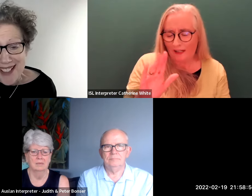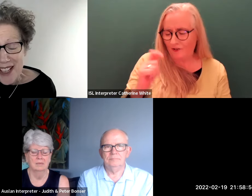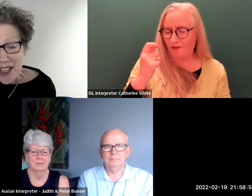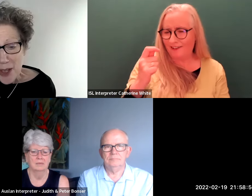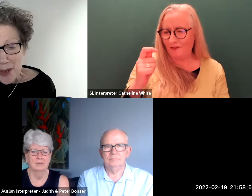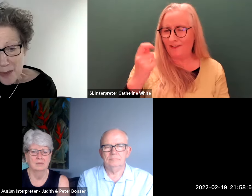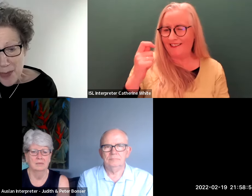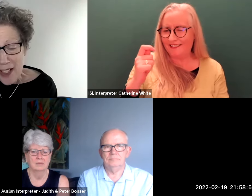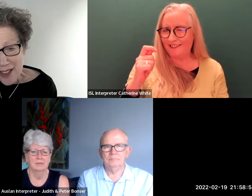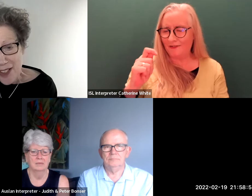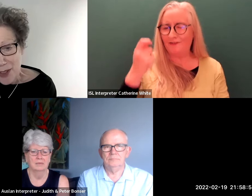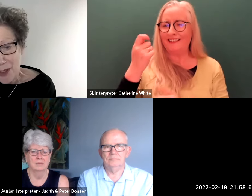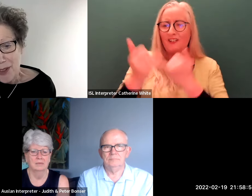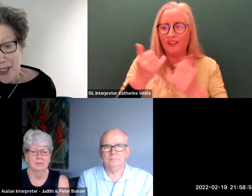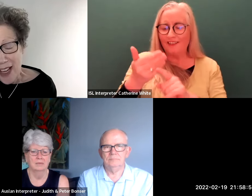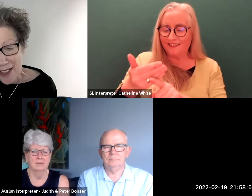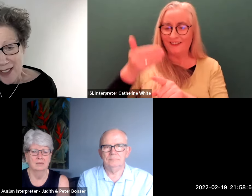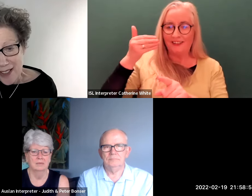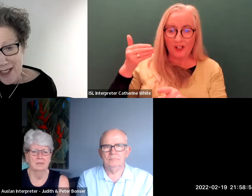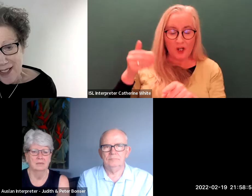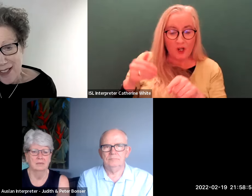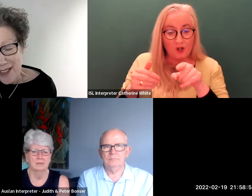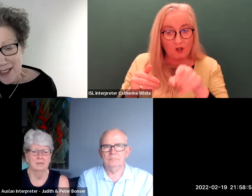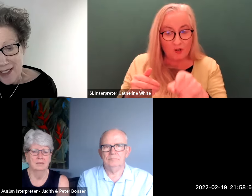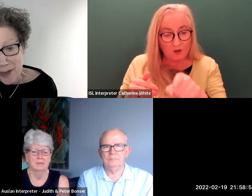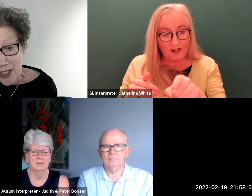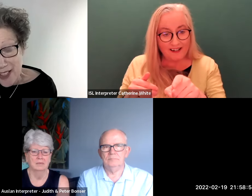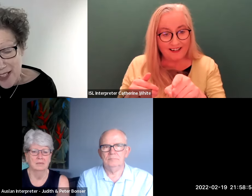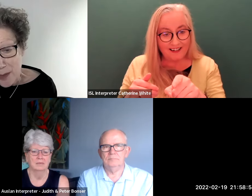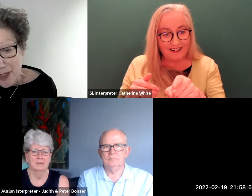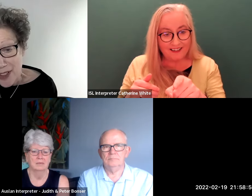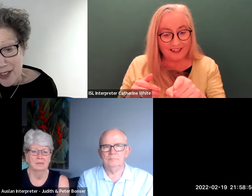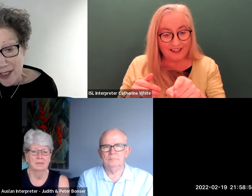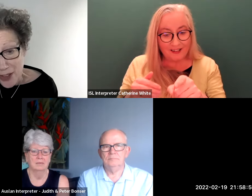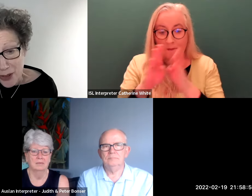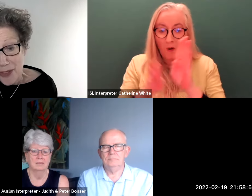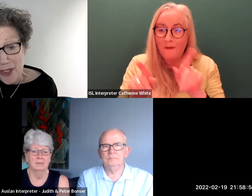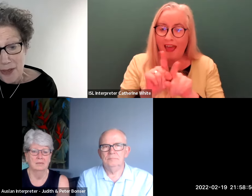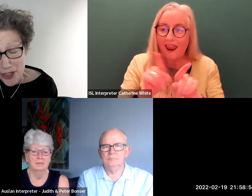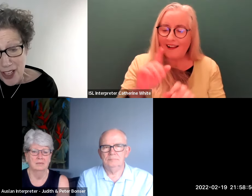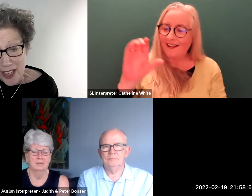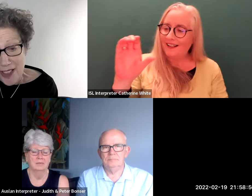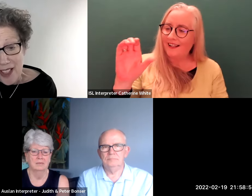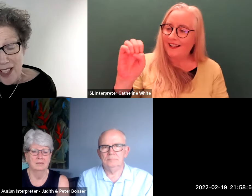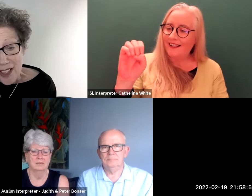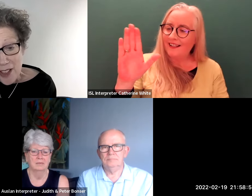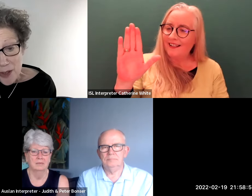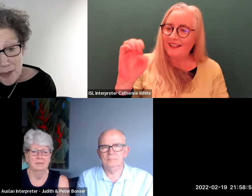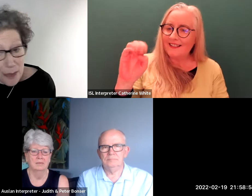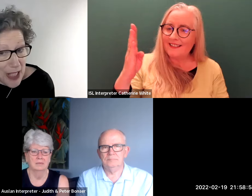years been asked to act as if you like a celebrant to officiate